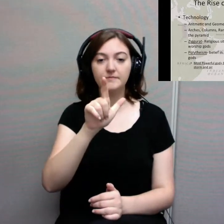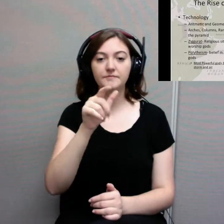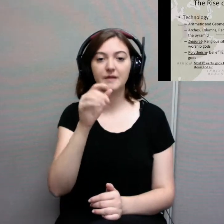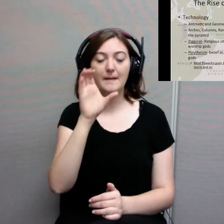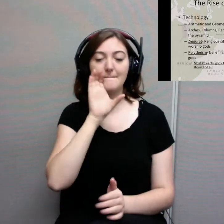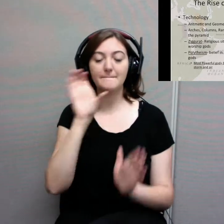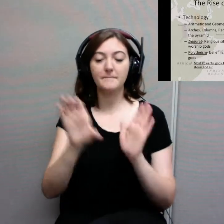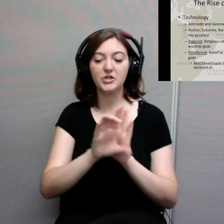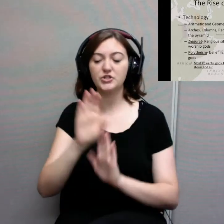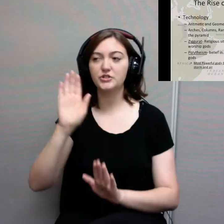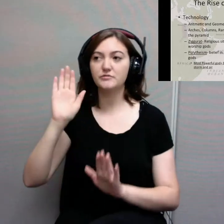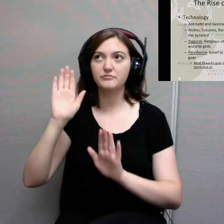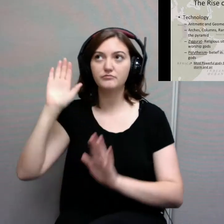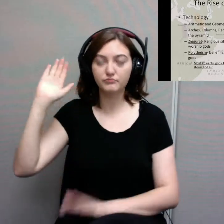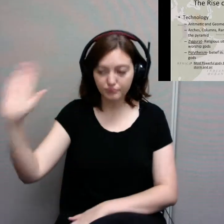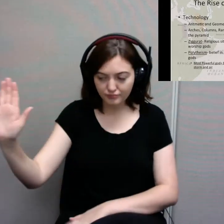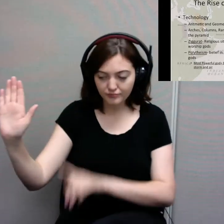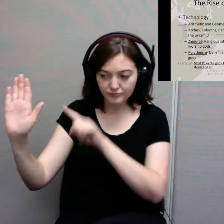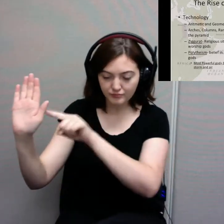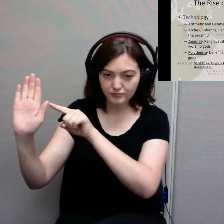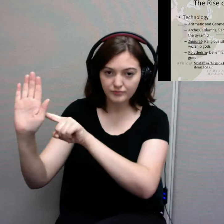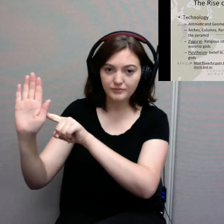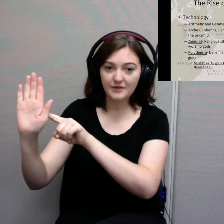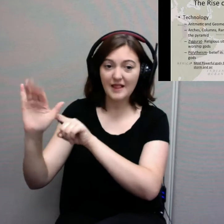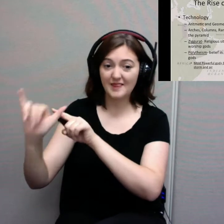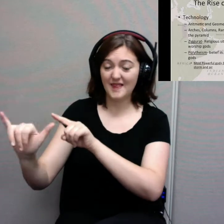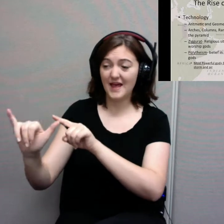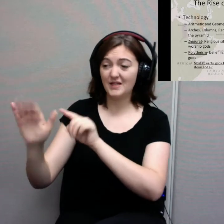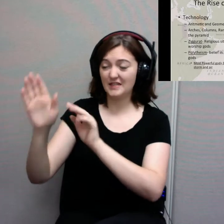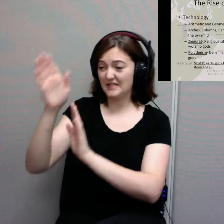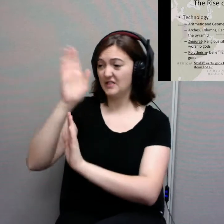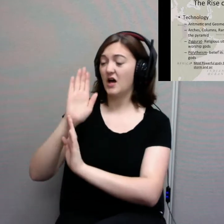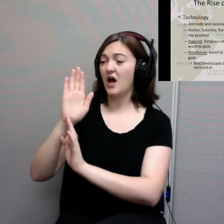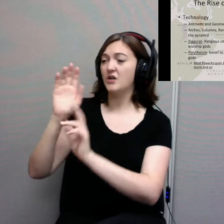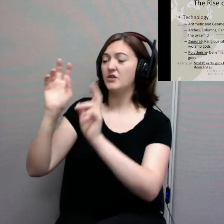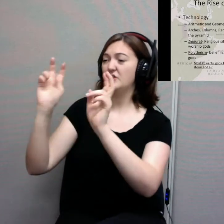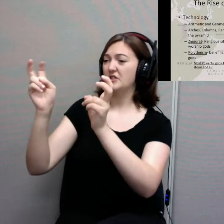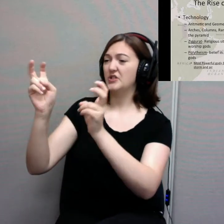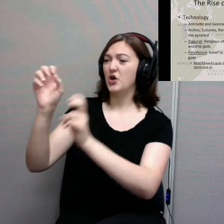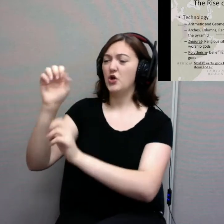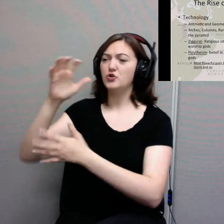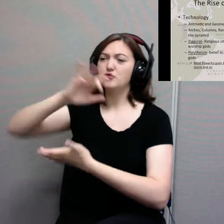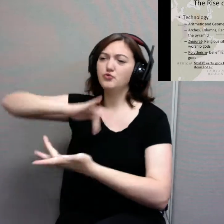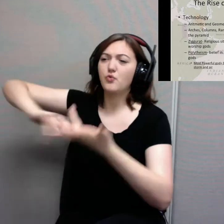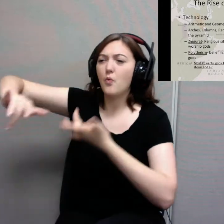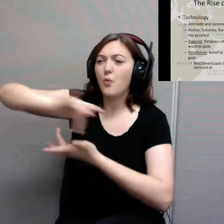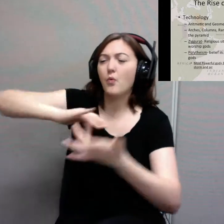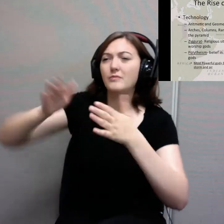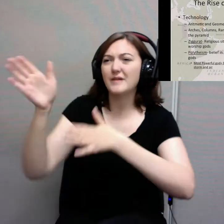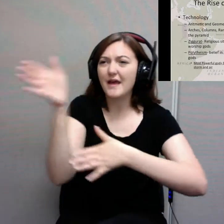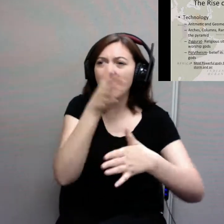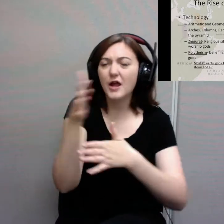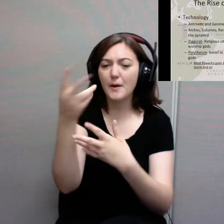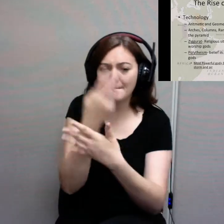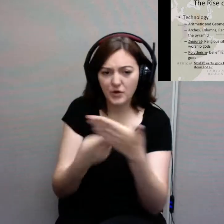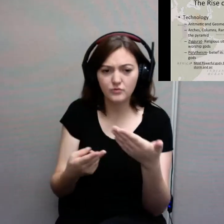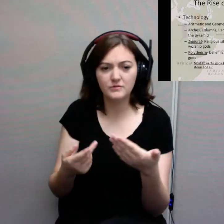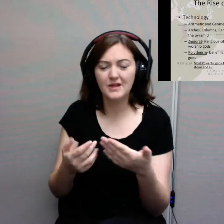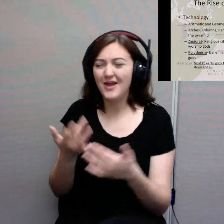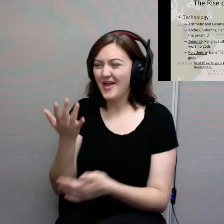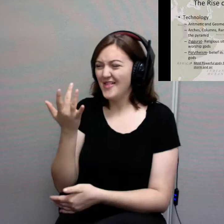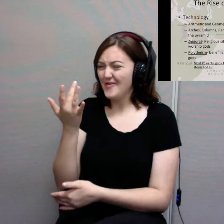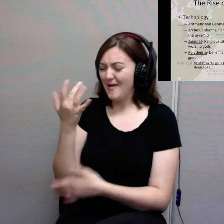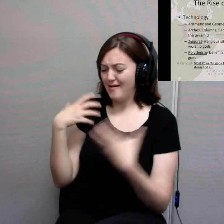the god of storms and air. Now, you're probably wondering, why would he be the most powerful god for Mesopotamia? Think about this. If your